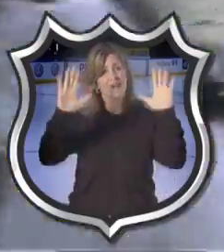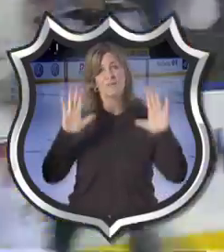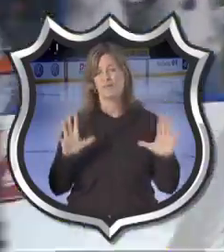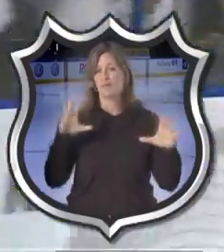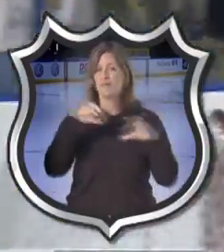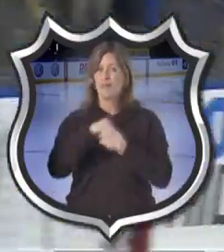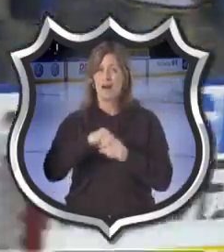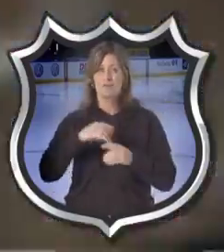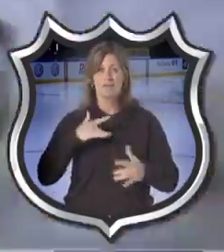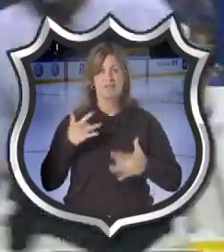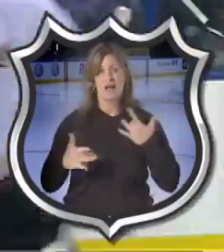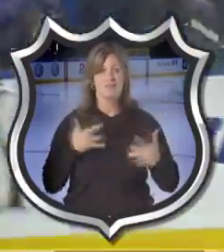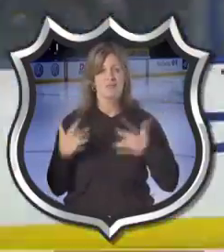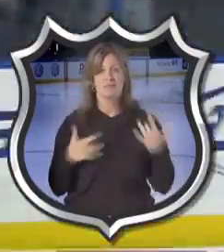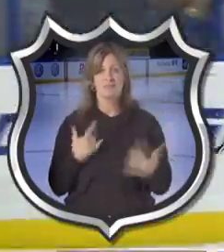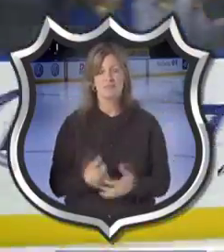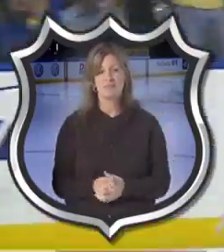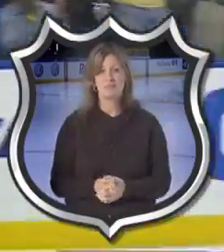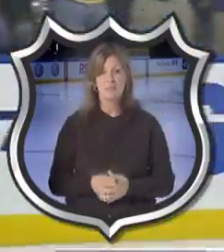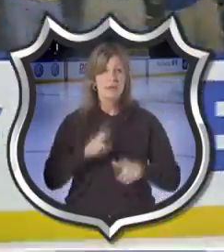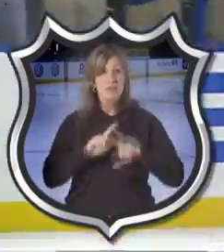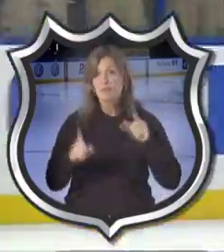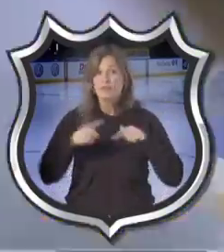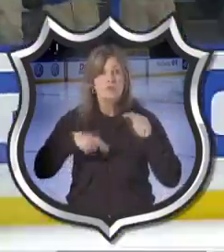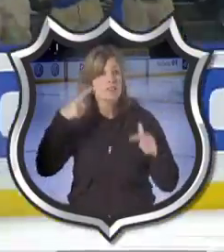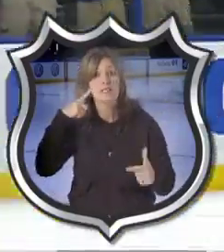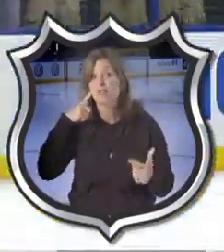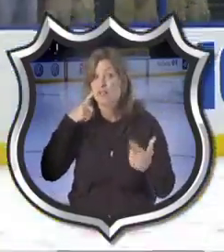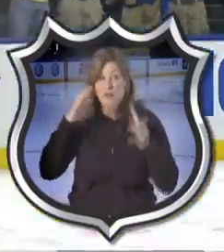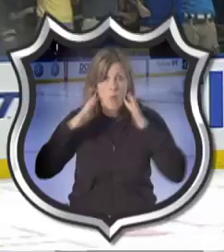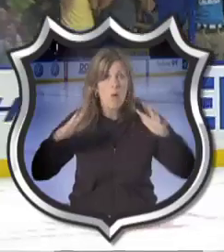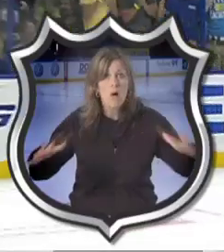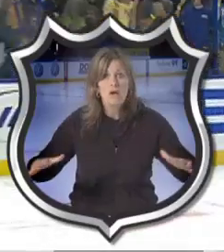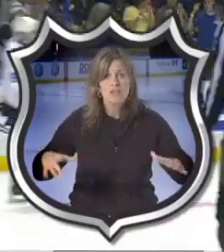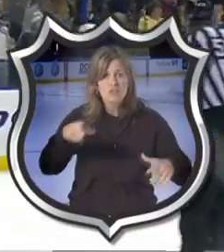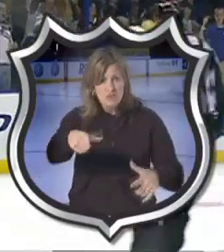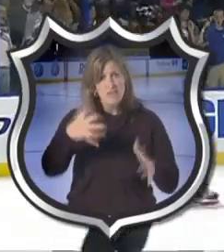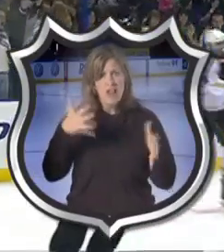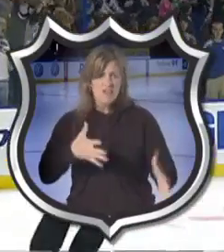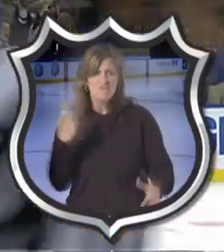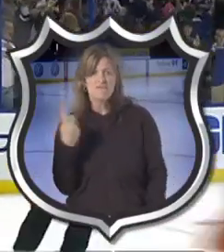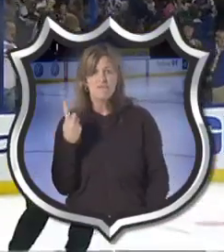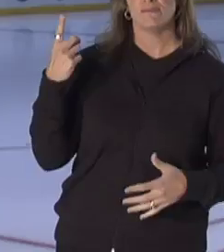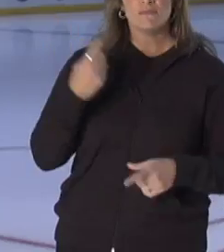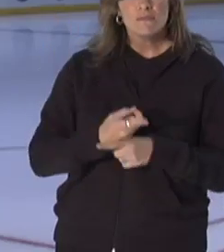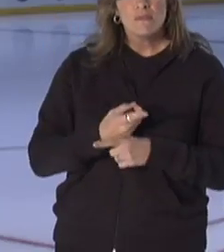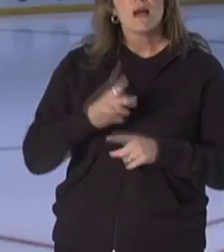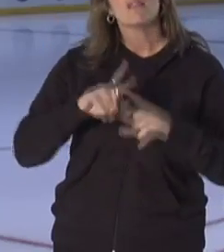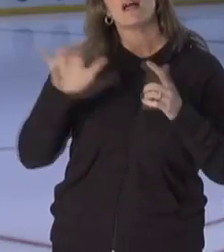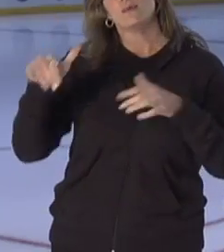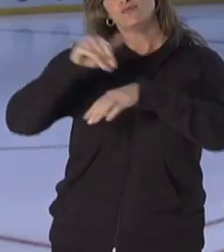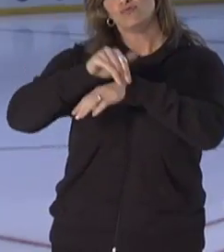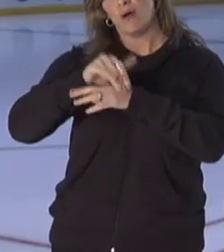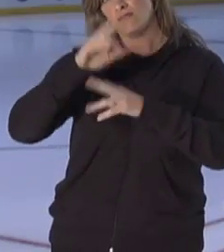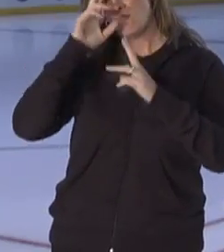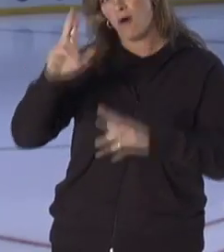to be part of the excitement, but what if you couldn't hear the noise? You would feel left out, wouldn't you? That's why tonight we're honouring the Deaf